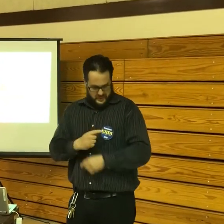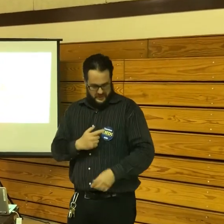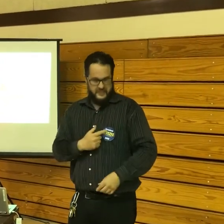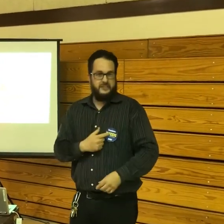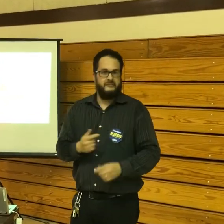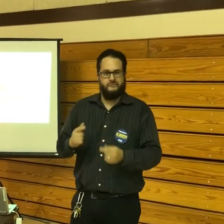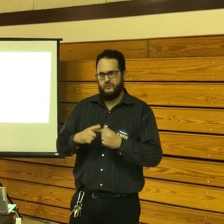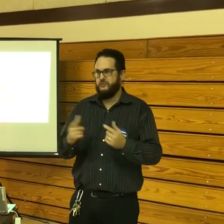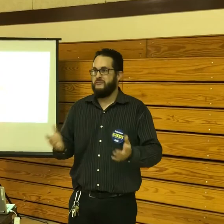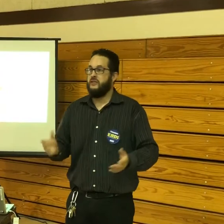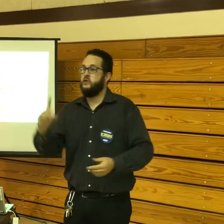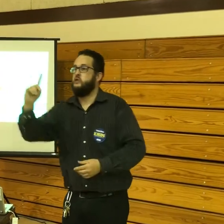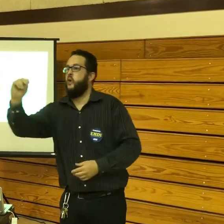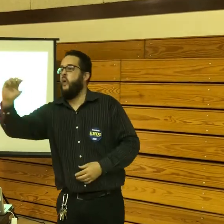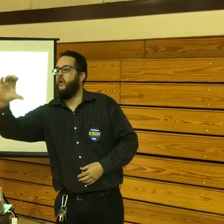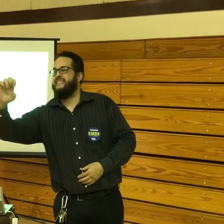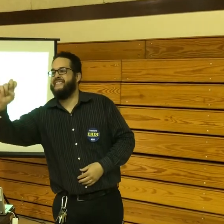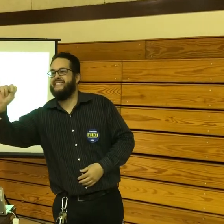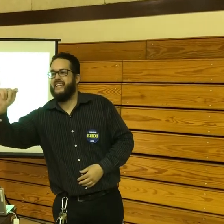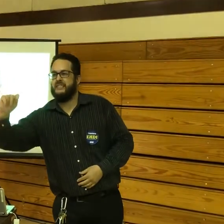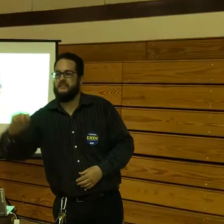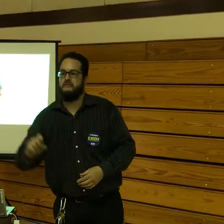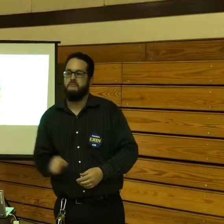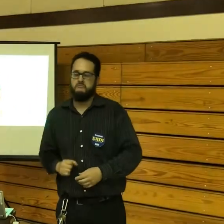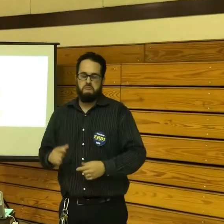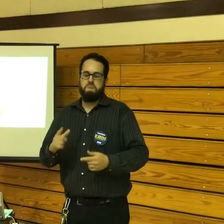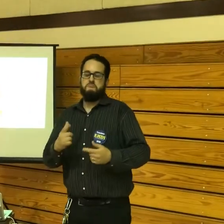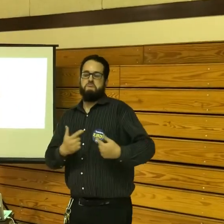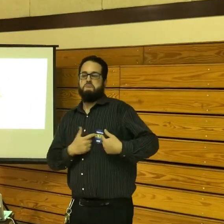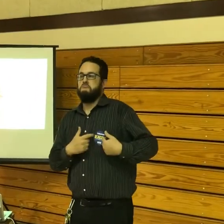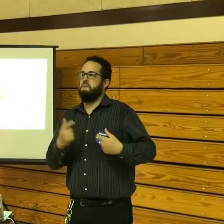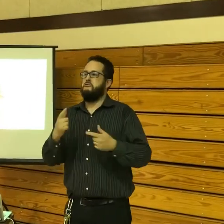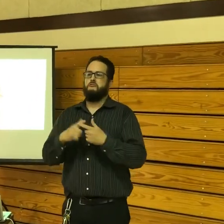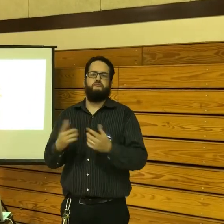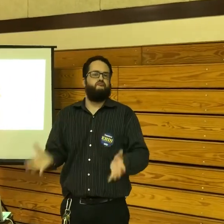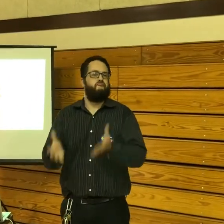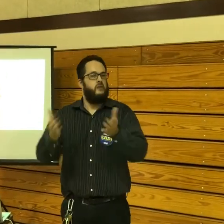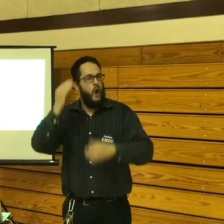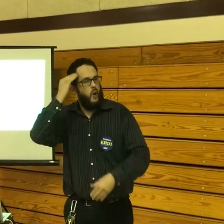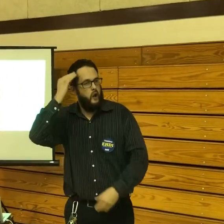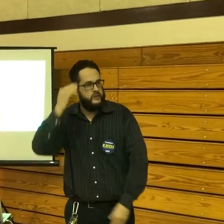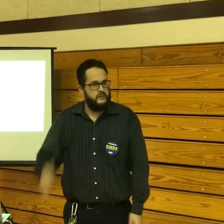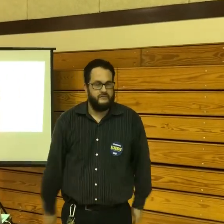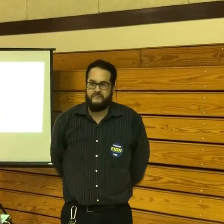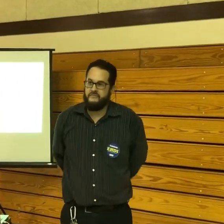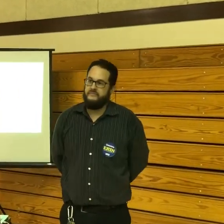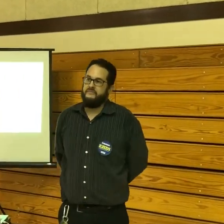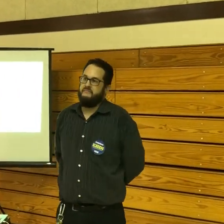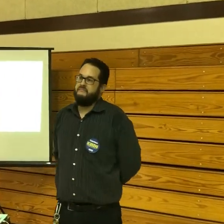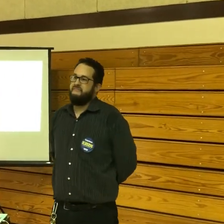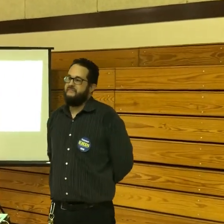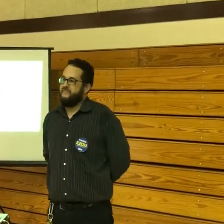docents. Docents, thank you, for our docents. So we would just want to encourage awareness. you.